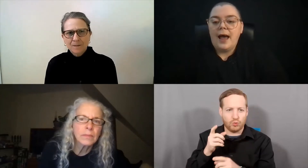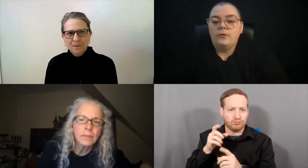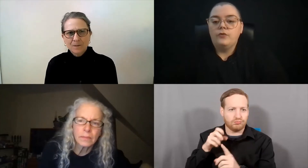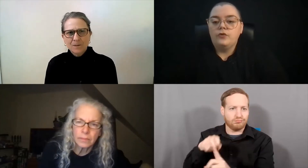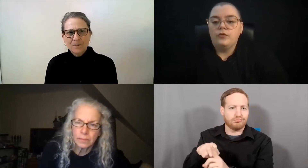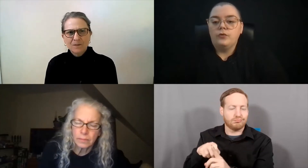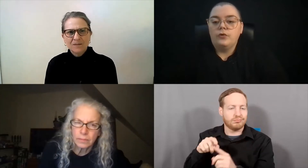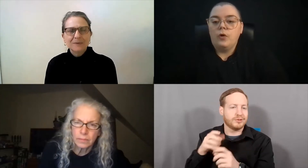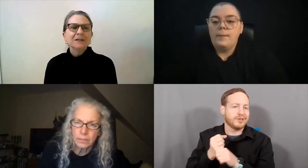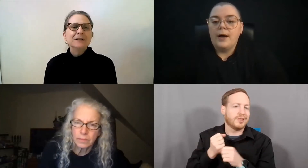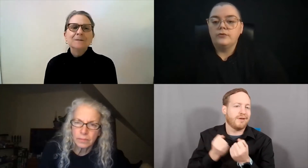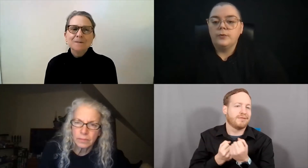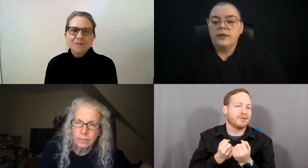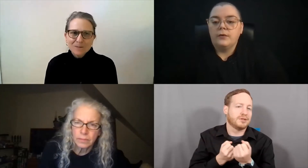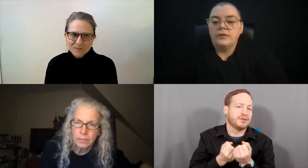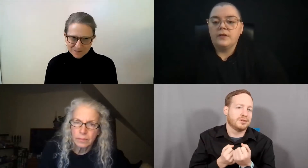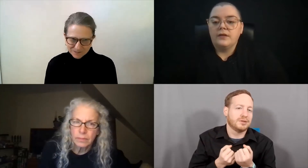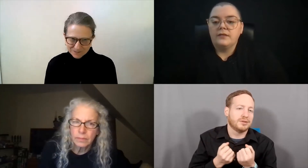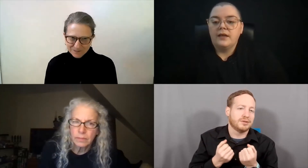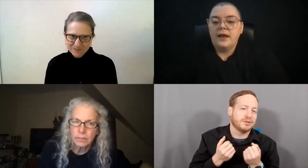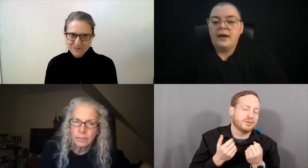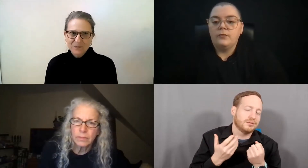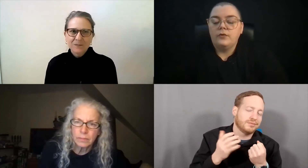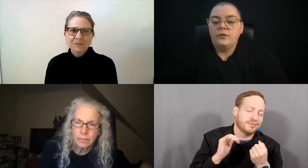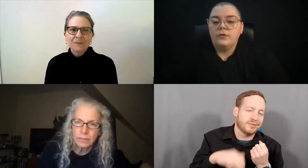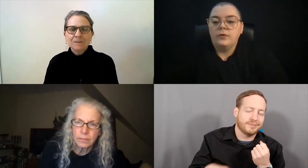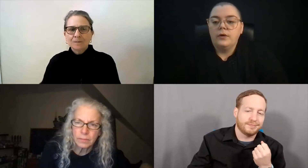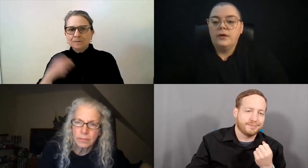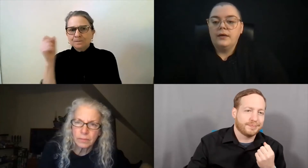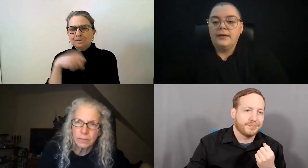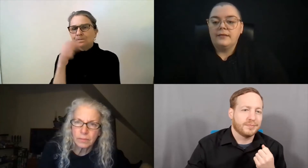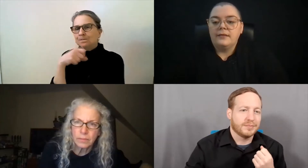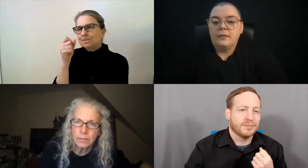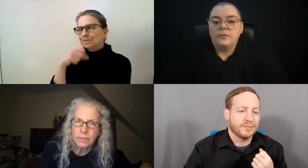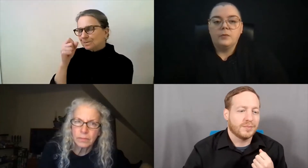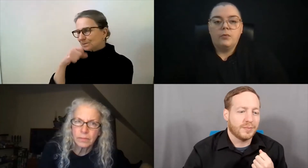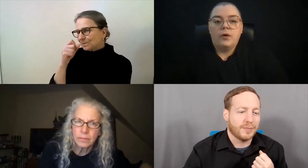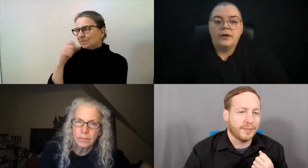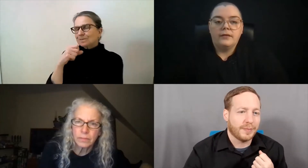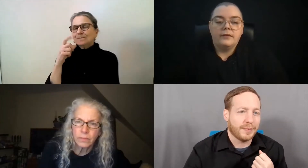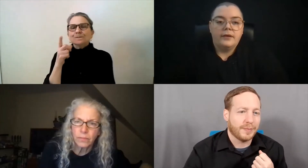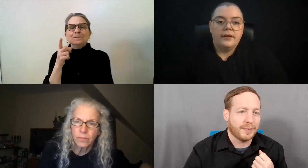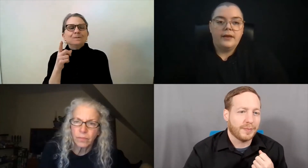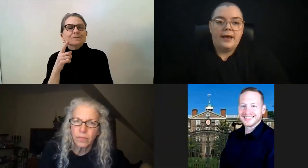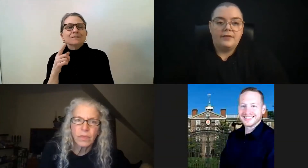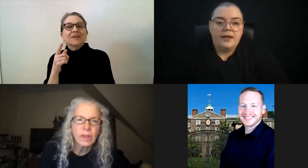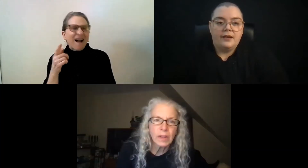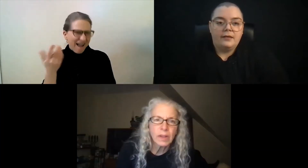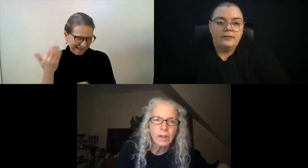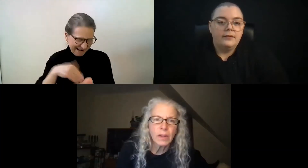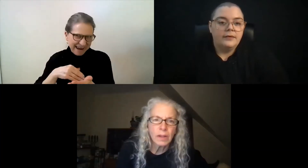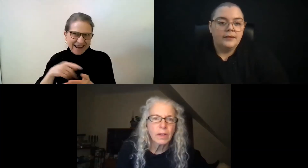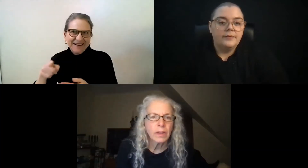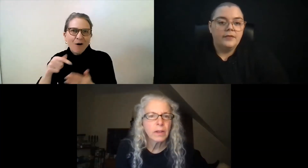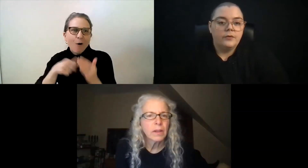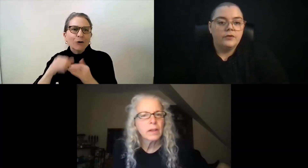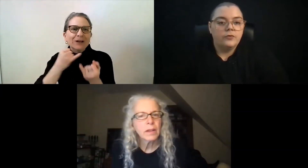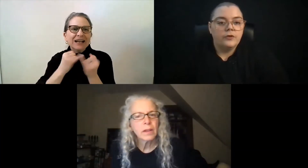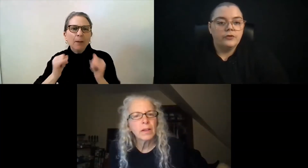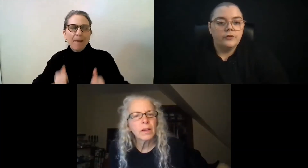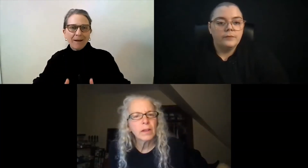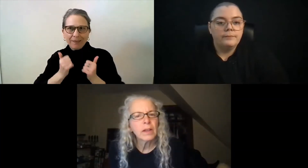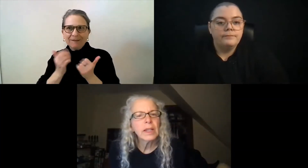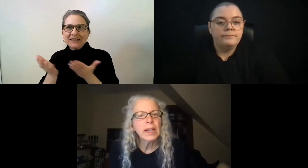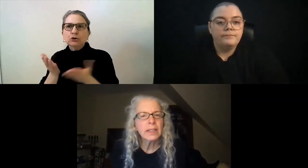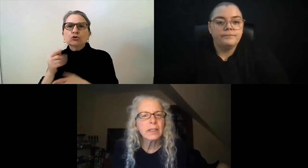How to go about doing those things and how to get some support in advocating in those